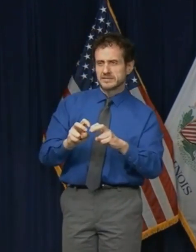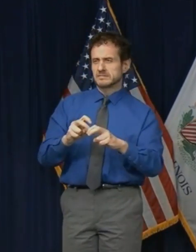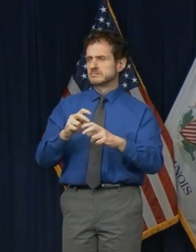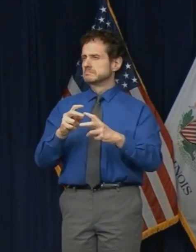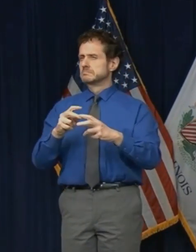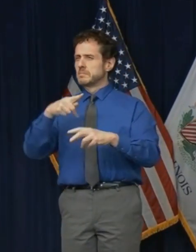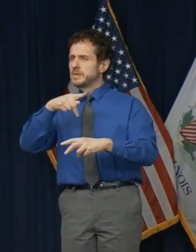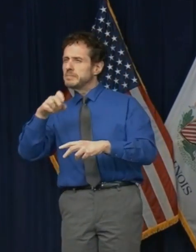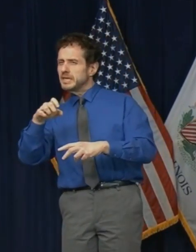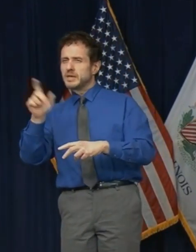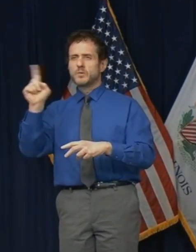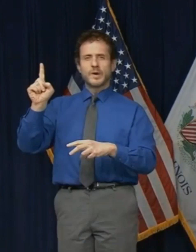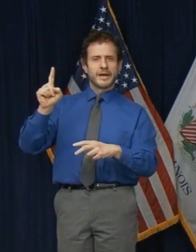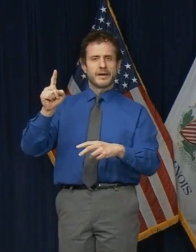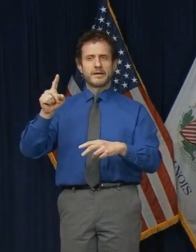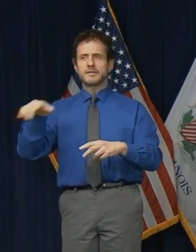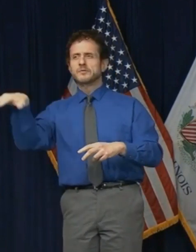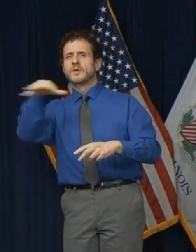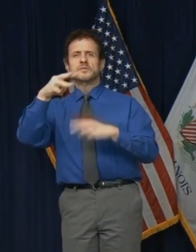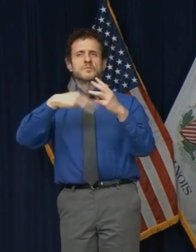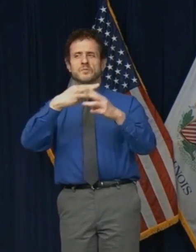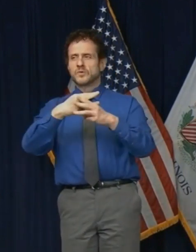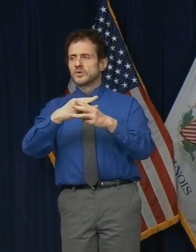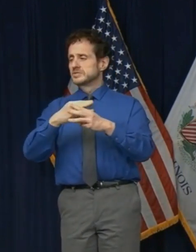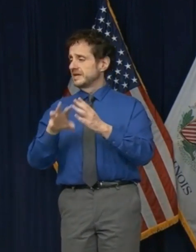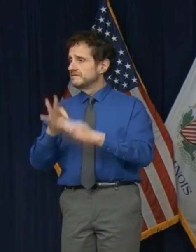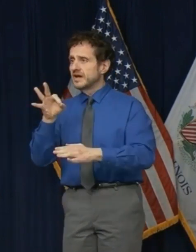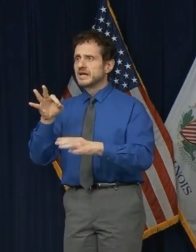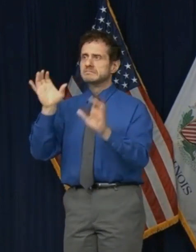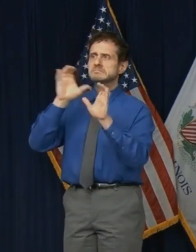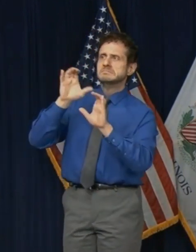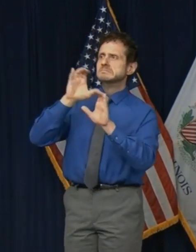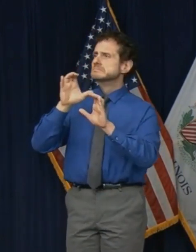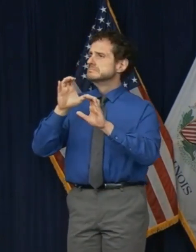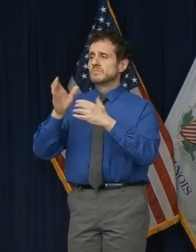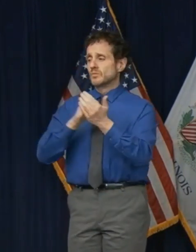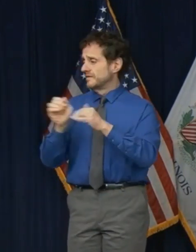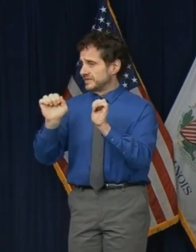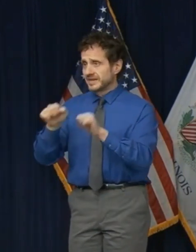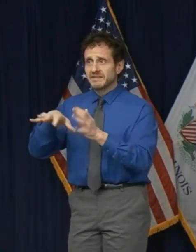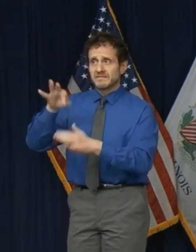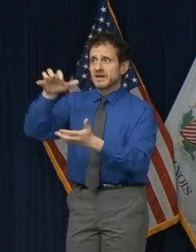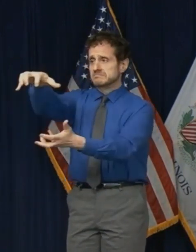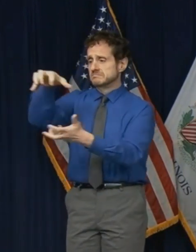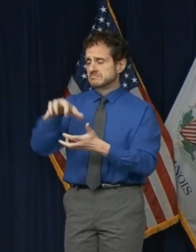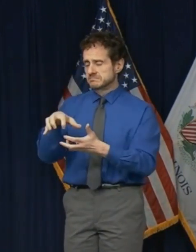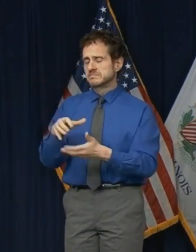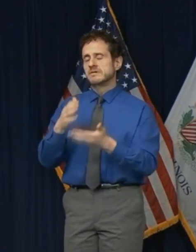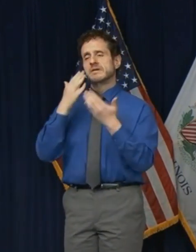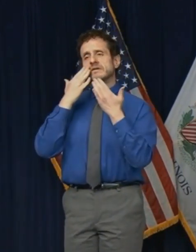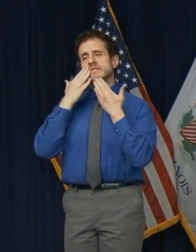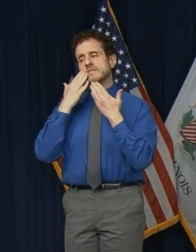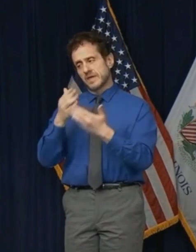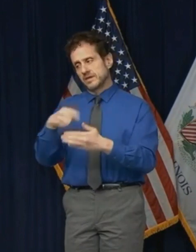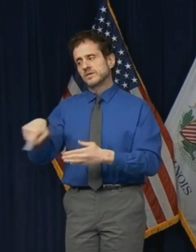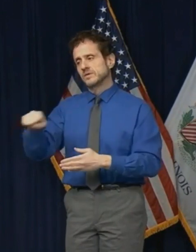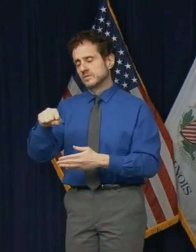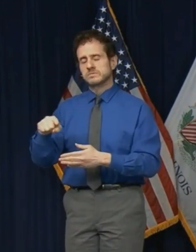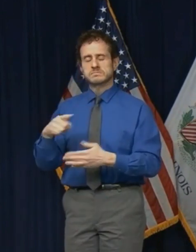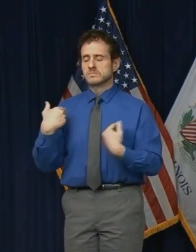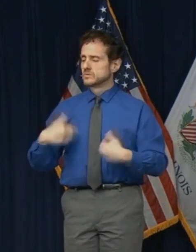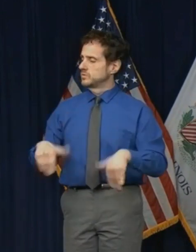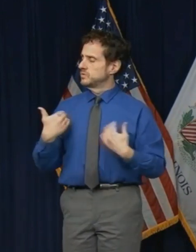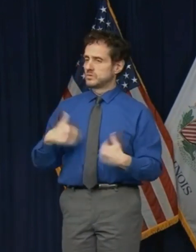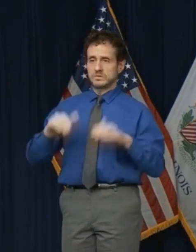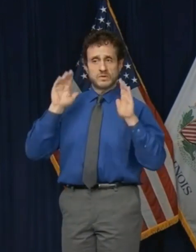market and chase down every last product that they can find. And a big thank you to the incredible, truly